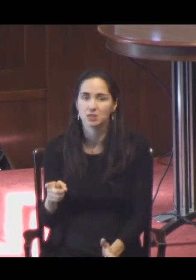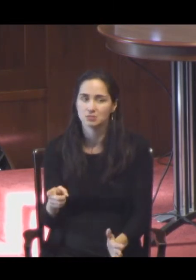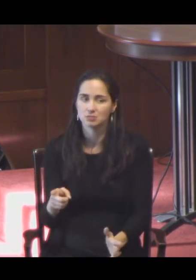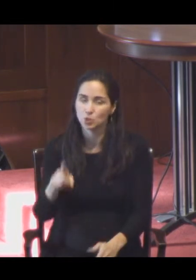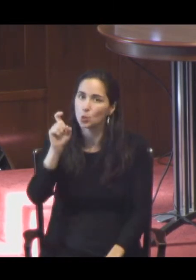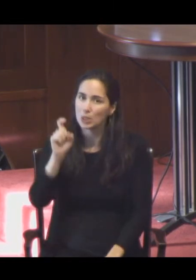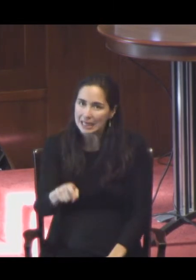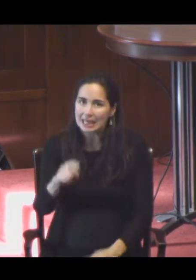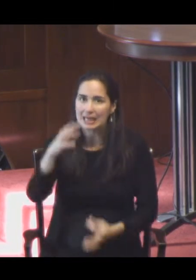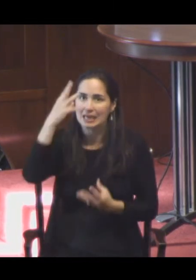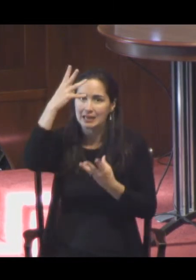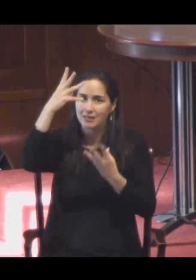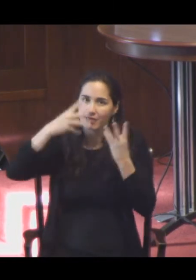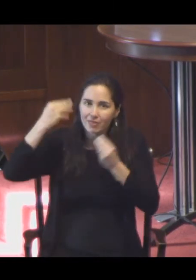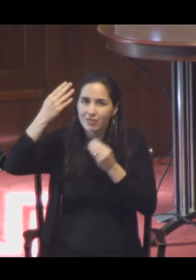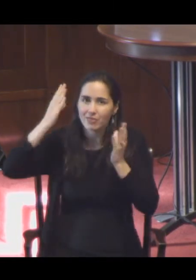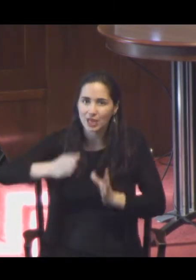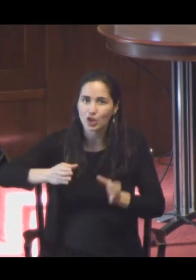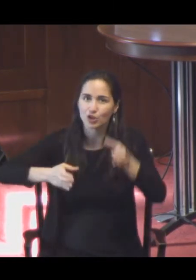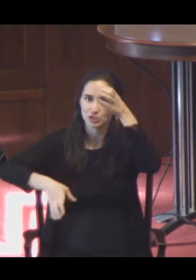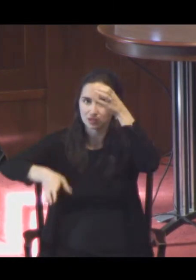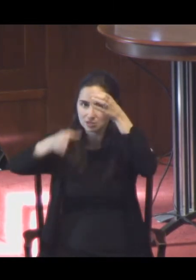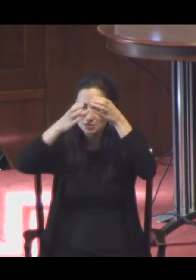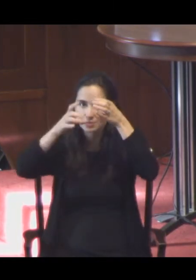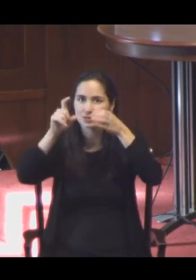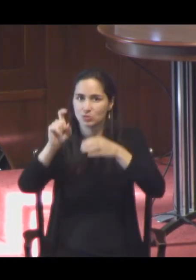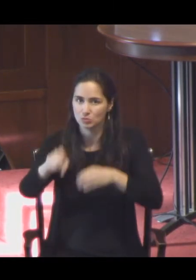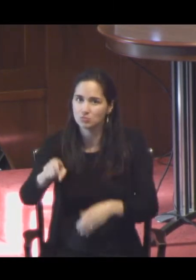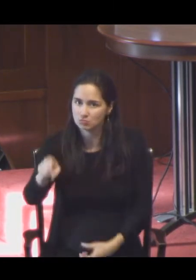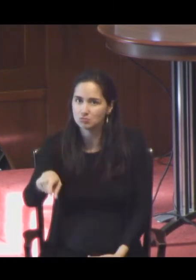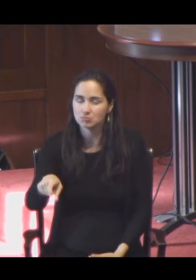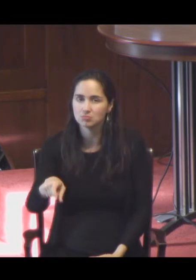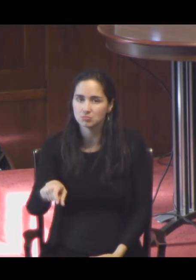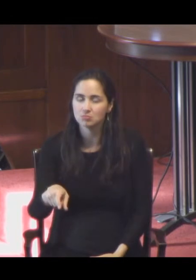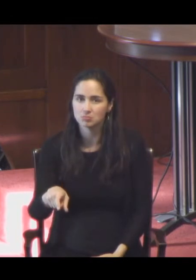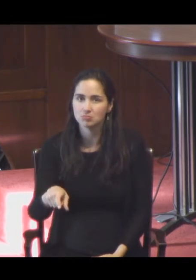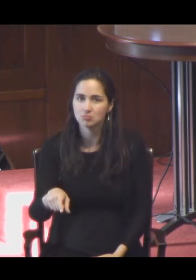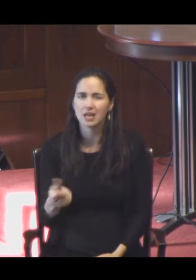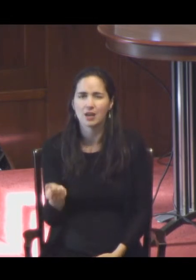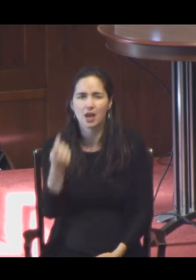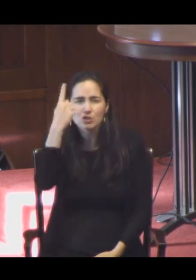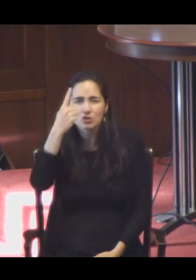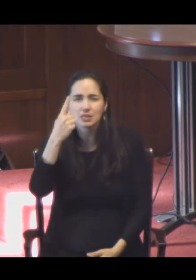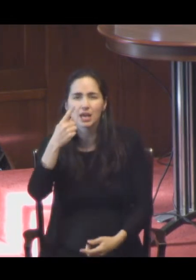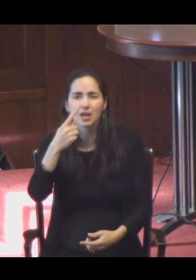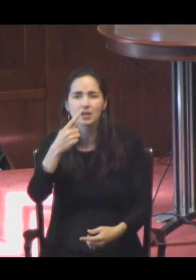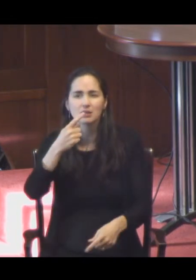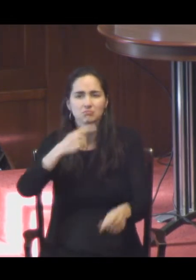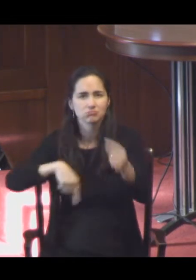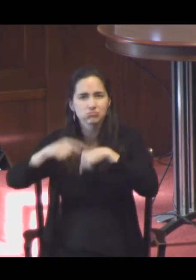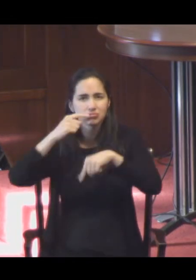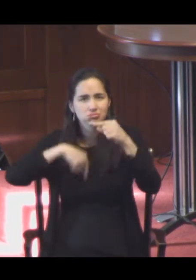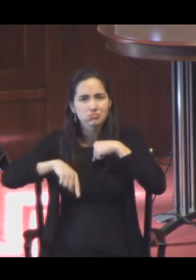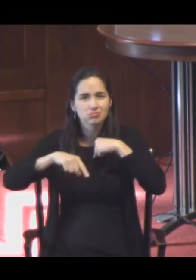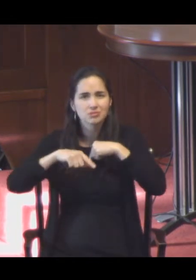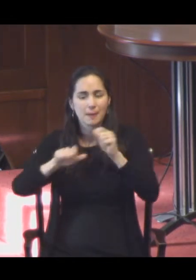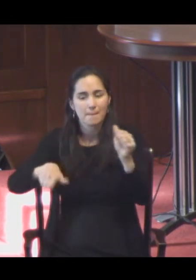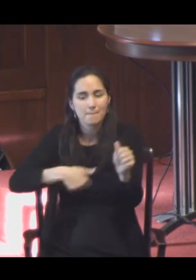he said this morning, we need to think about thought itself and understand that the source of thought is Christ, the logos, which is